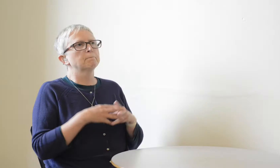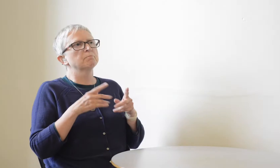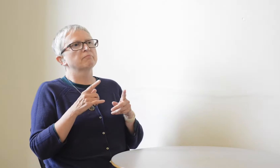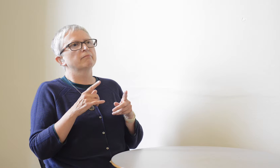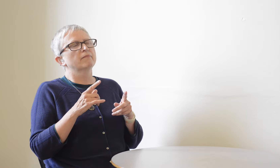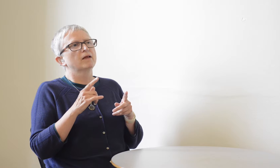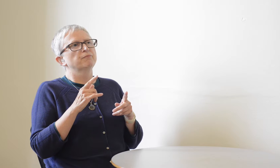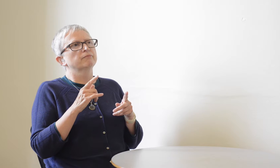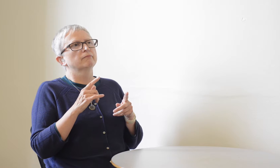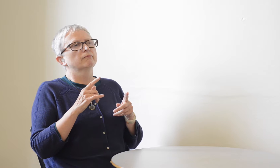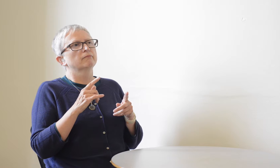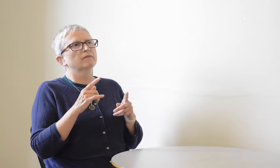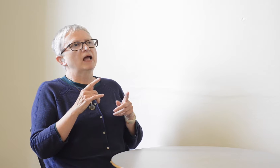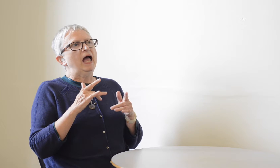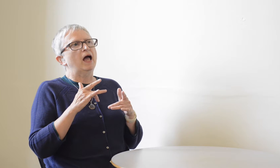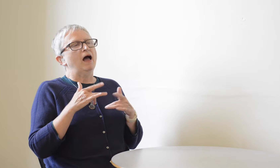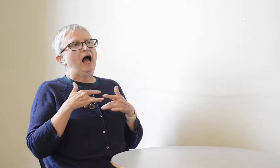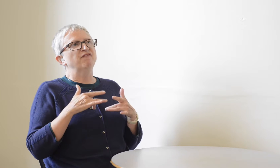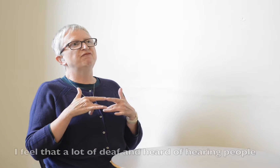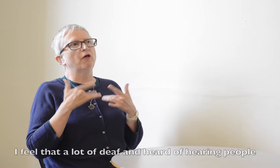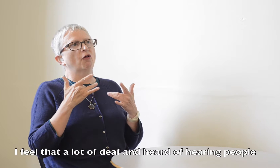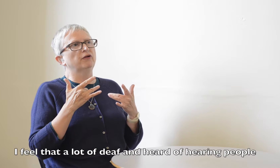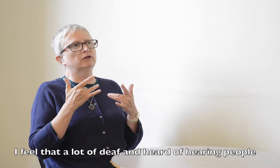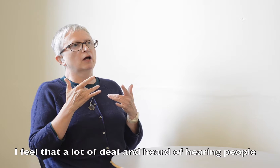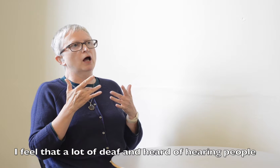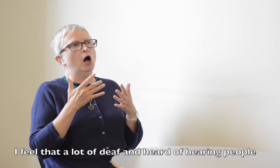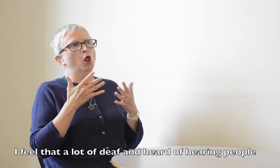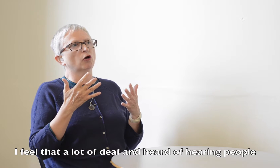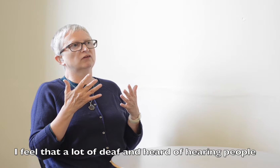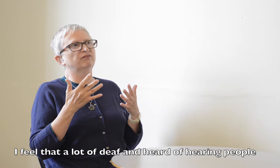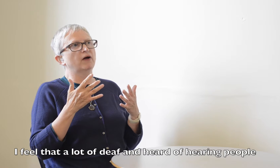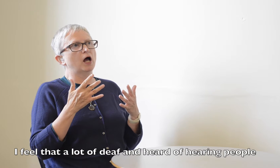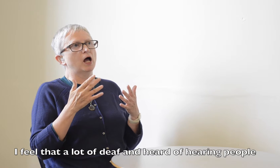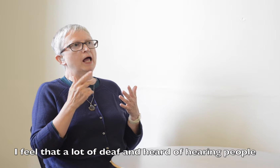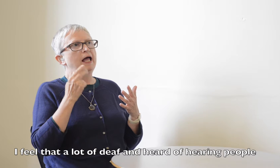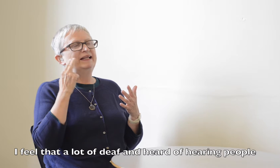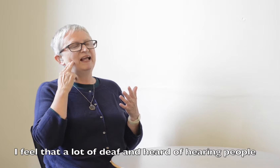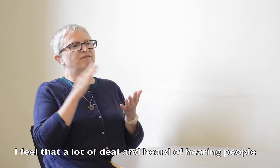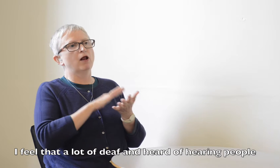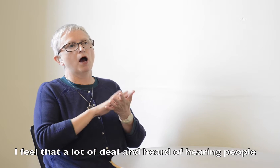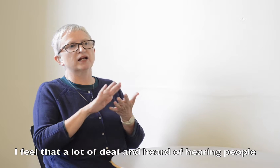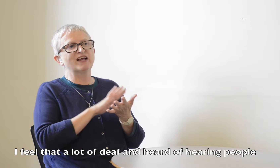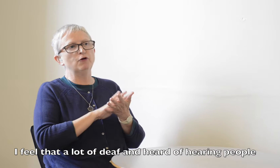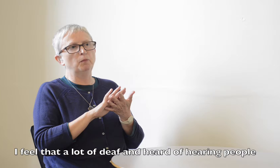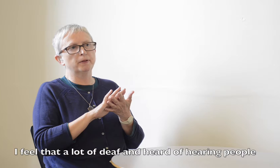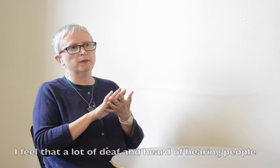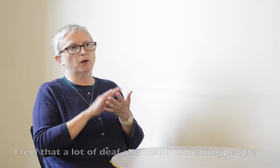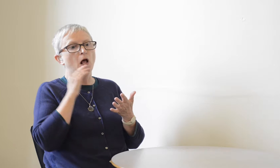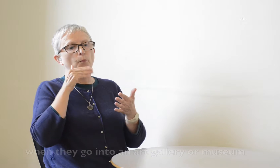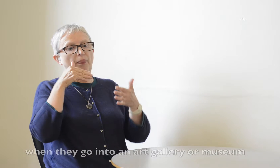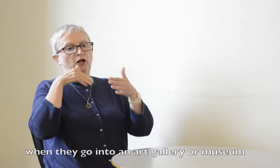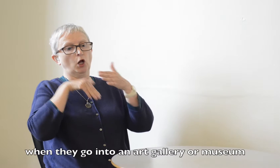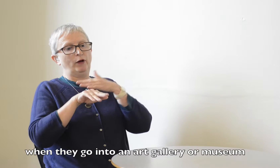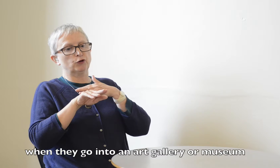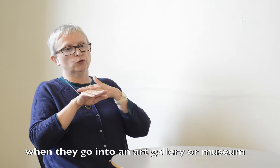So I feel that a lot of the Stephen Card is going to